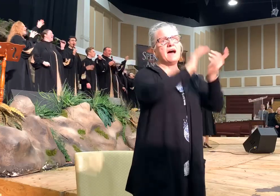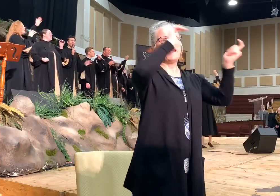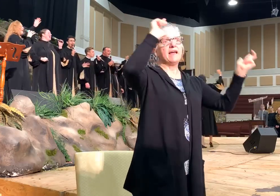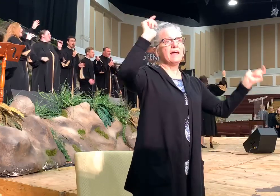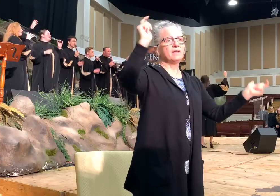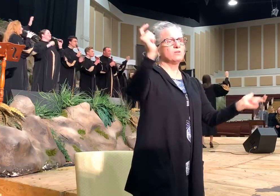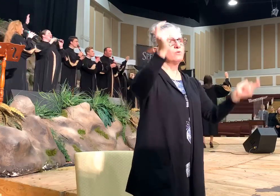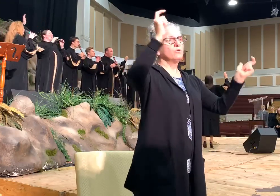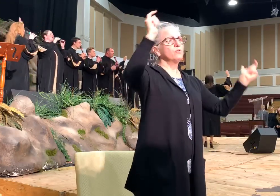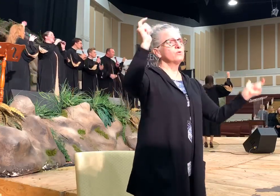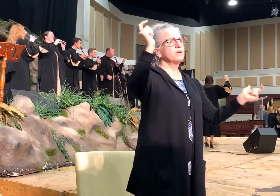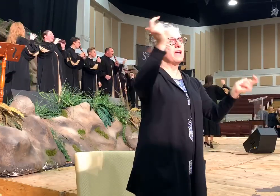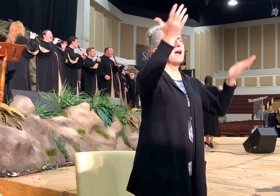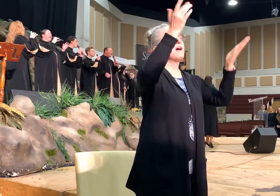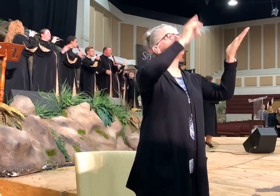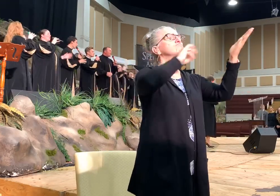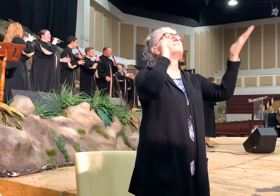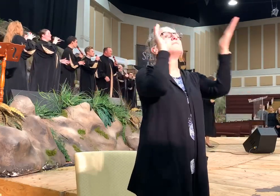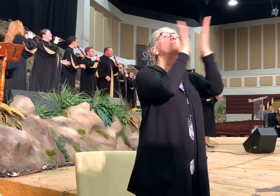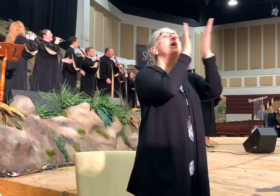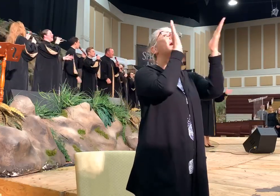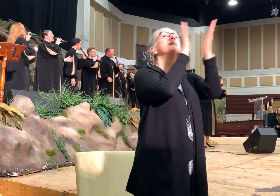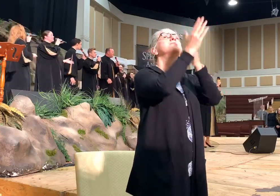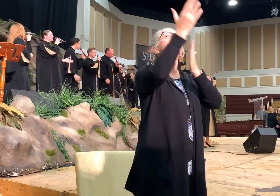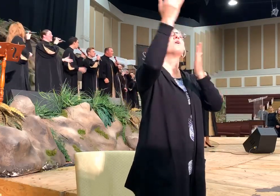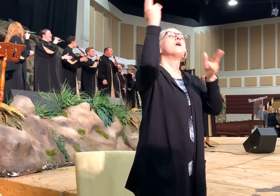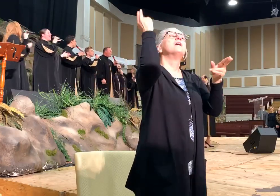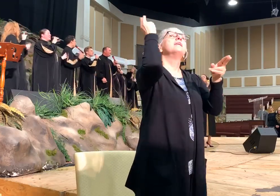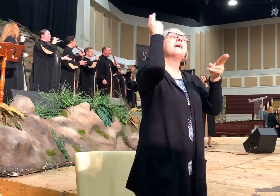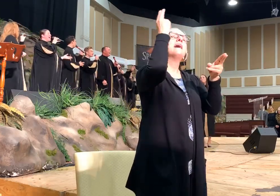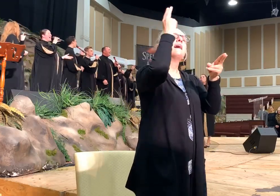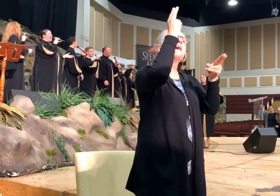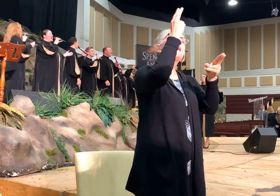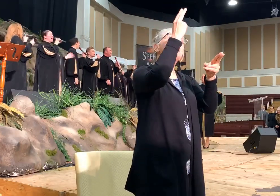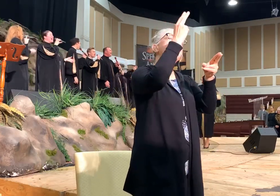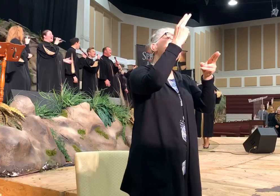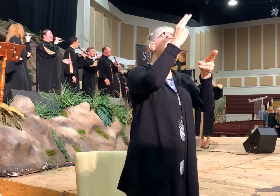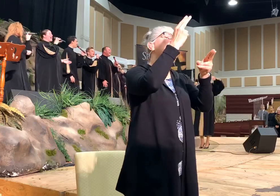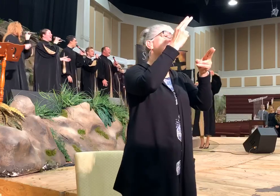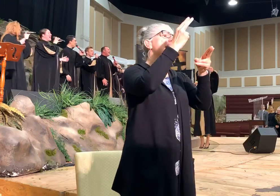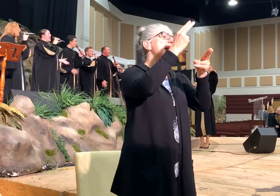Hallelujah! Hallelujah! We praise Your name!